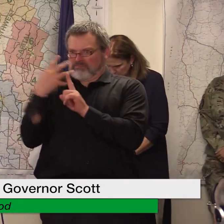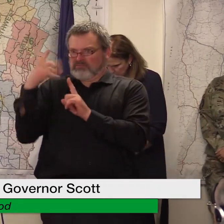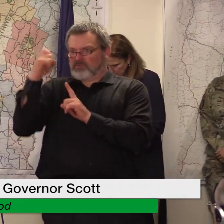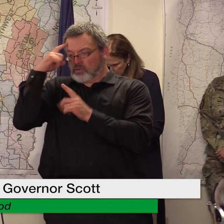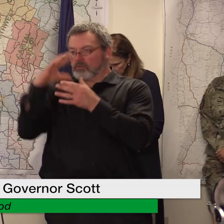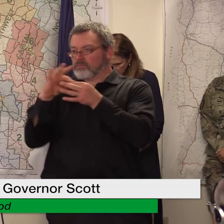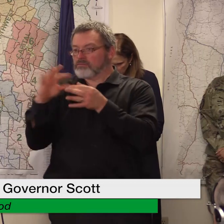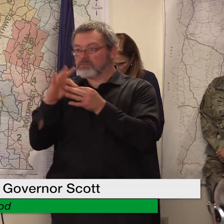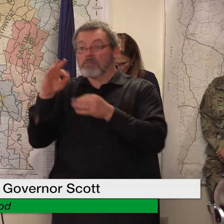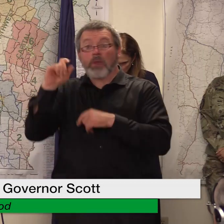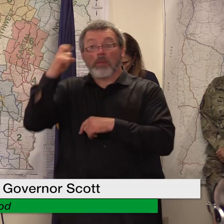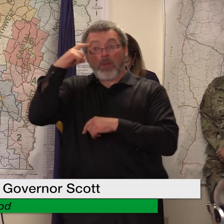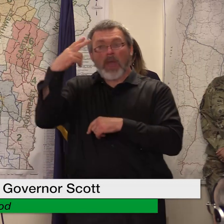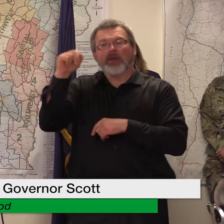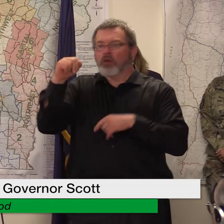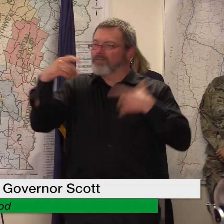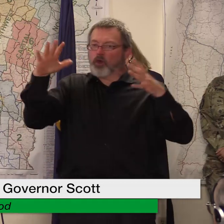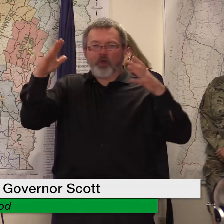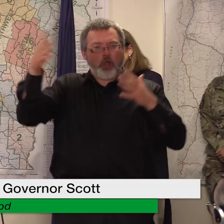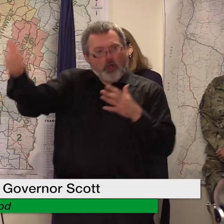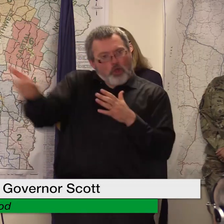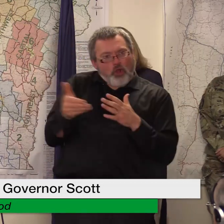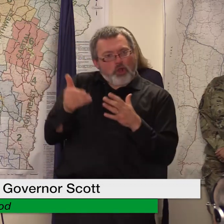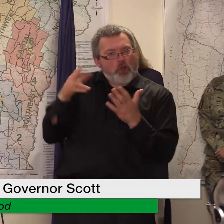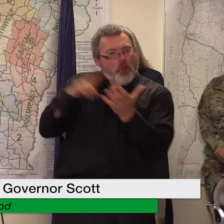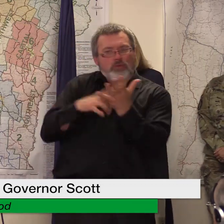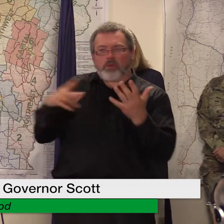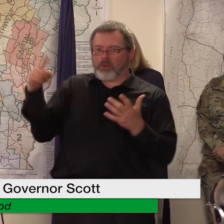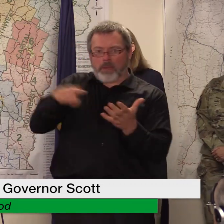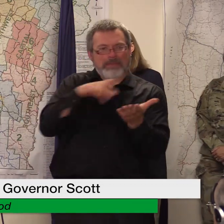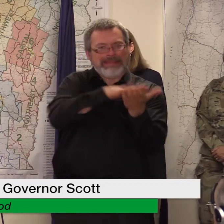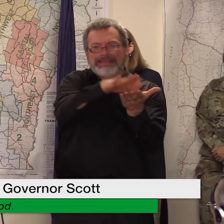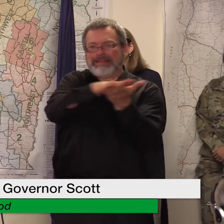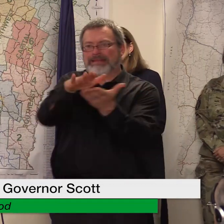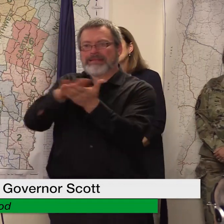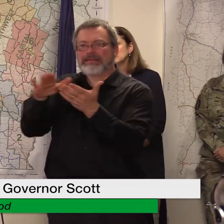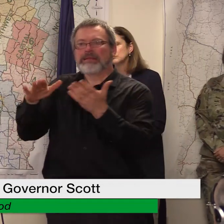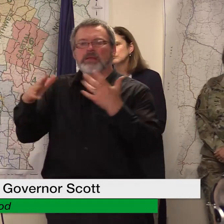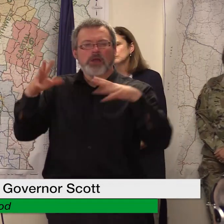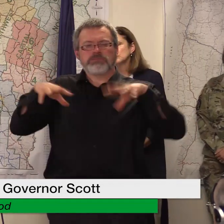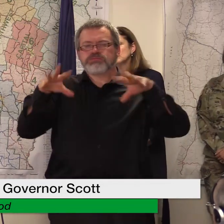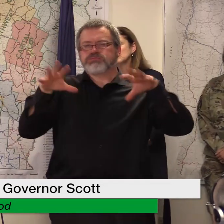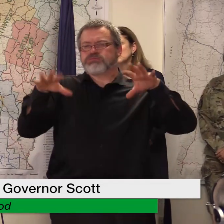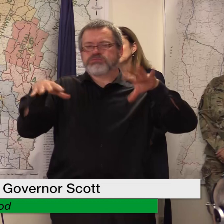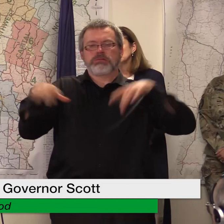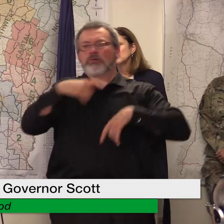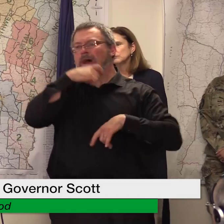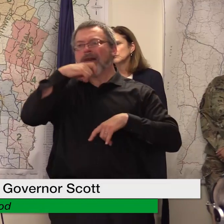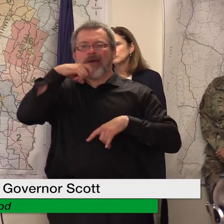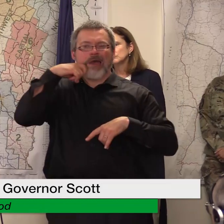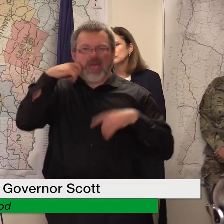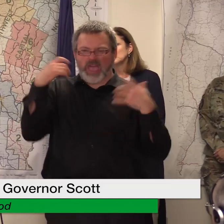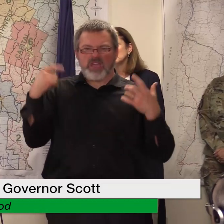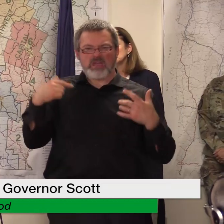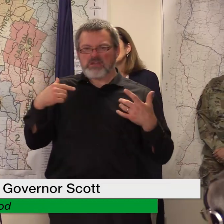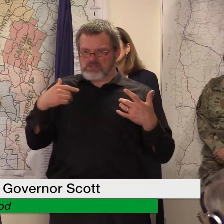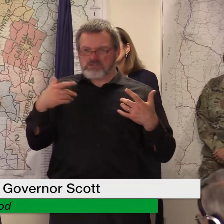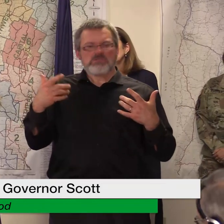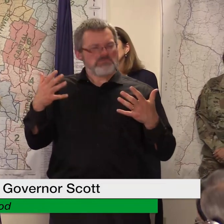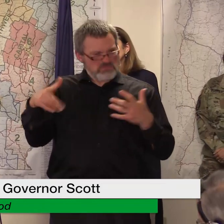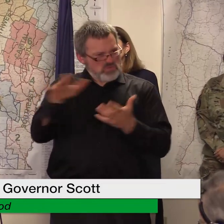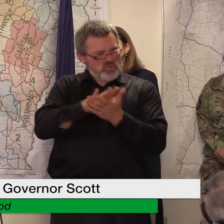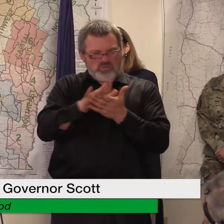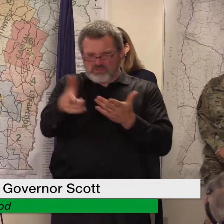service in there and and they have a lot of dehumidifiers and fans and so forth drying the place out so i'm sure that they're adept to